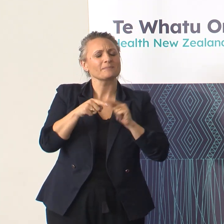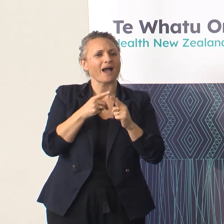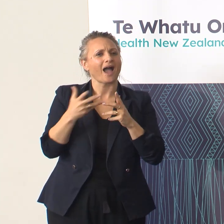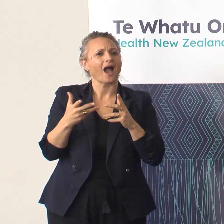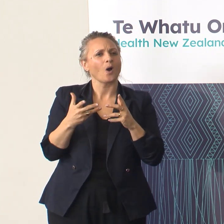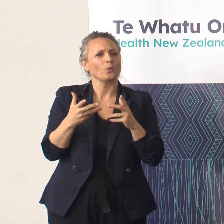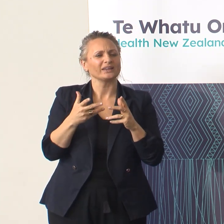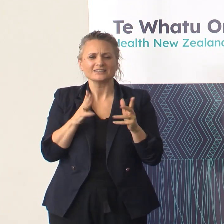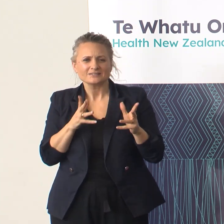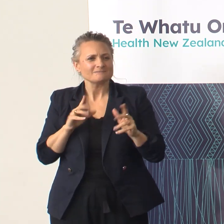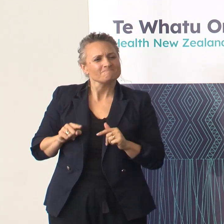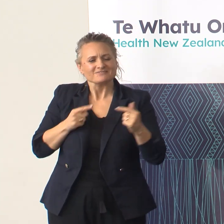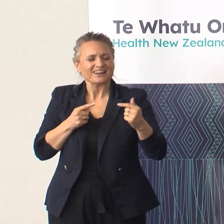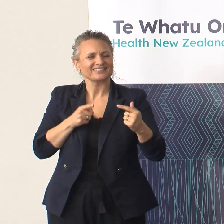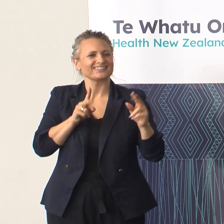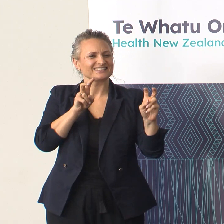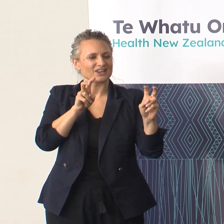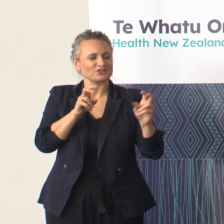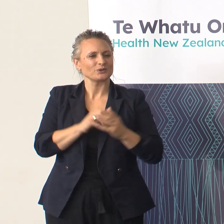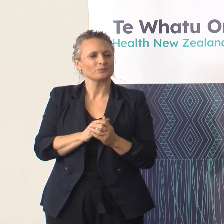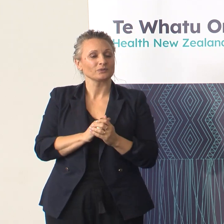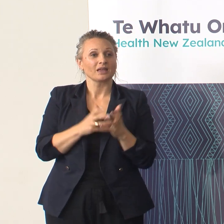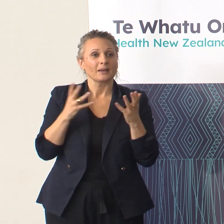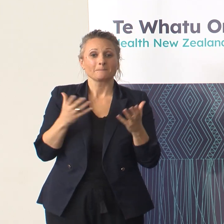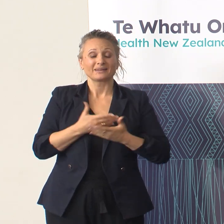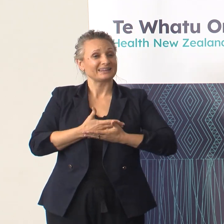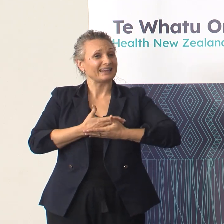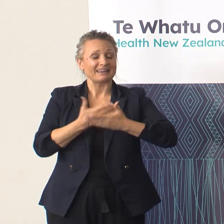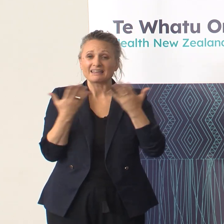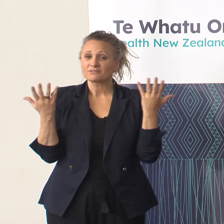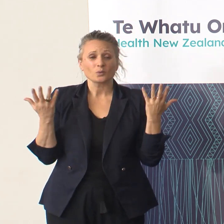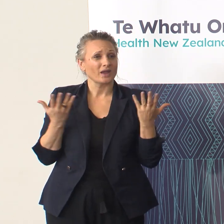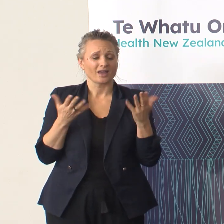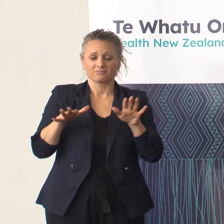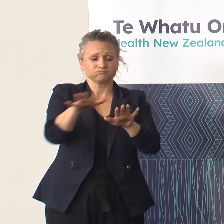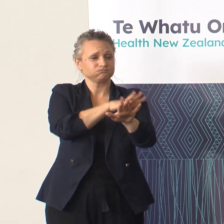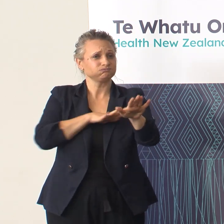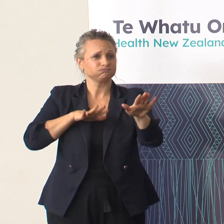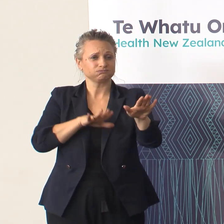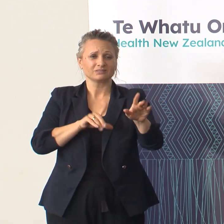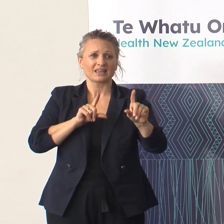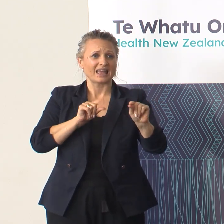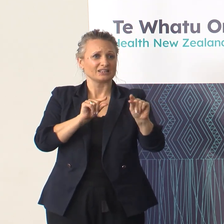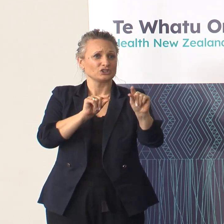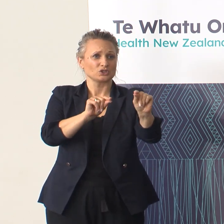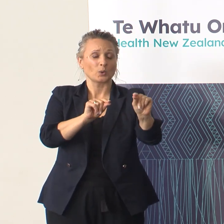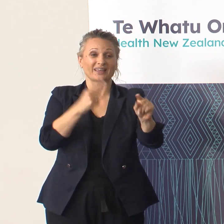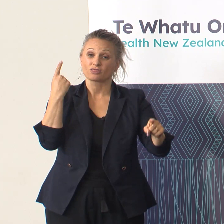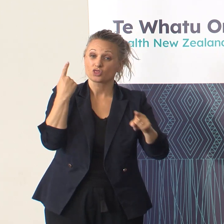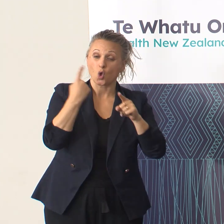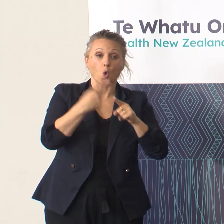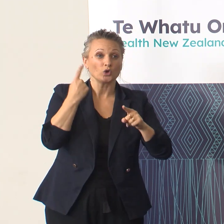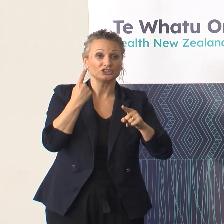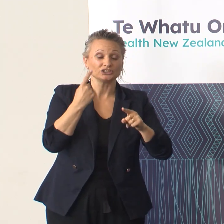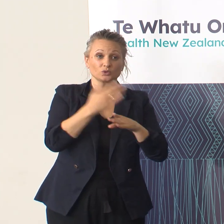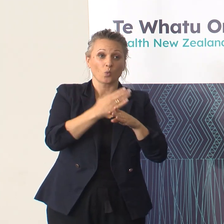issue that we all recognise. But everywhere is doing the, you know, clinically urgent and indicated